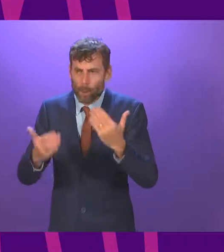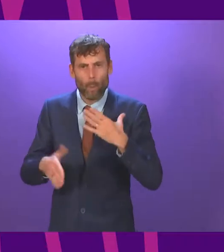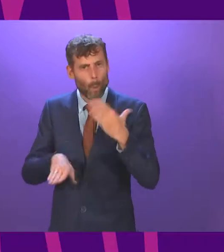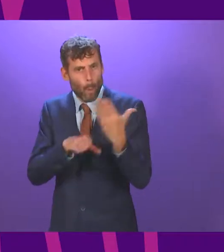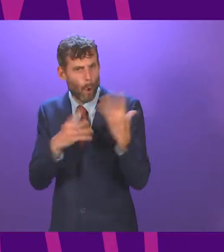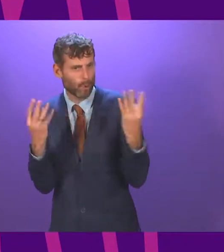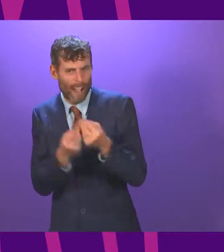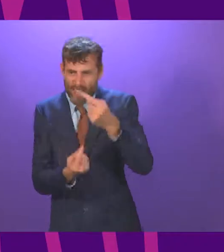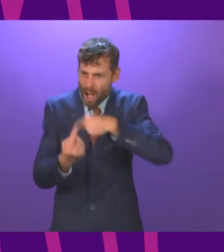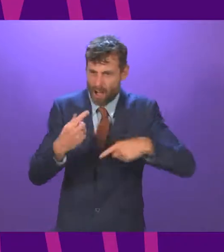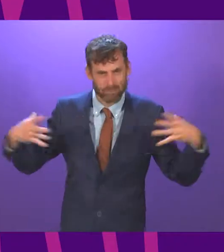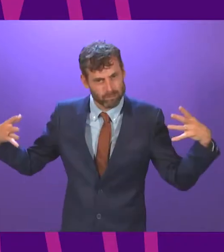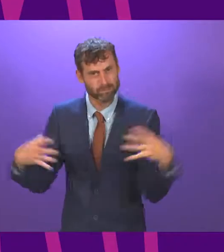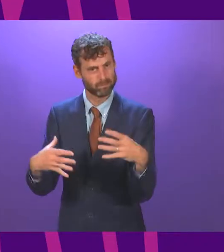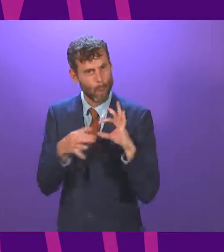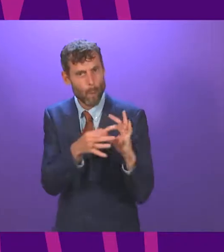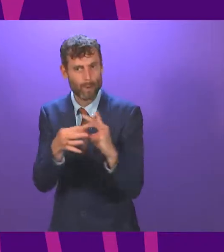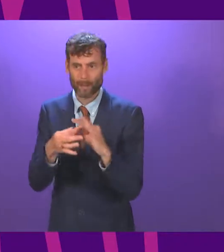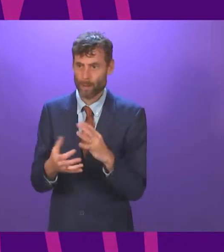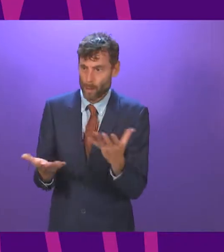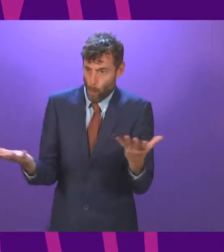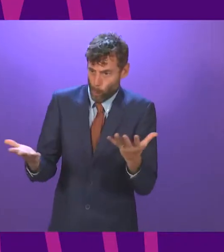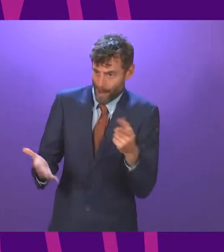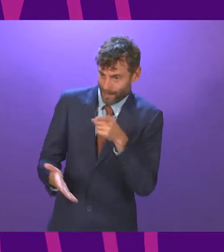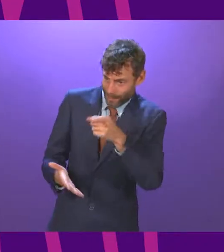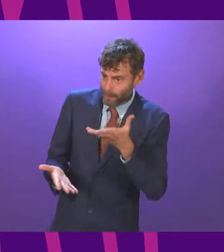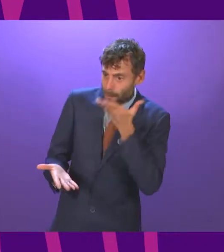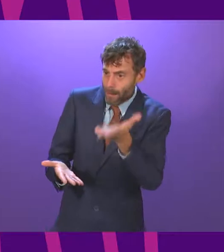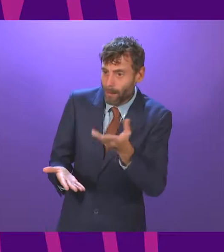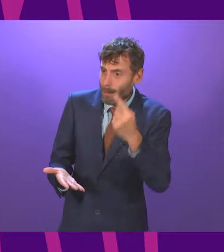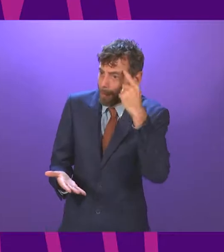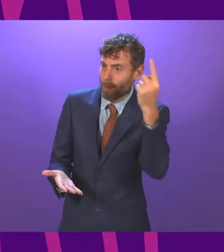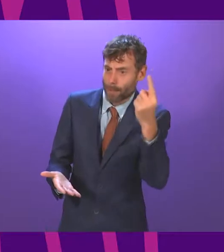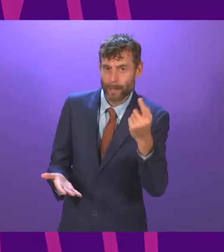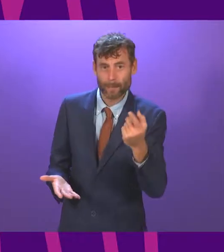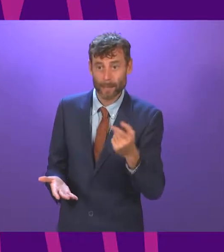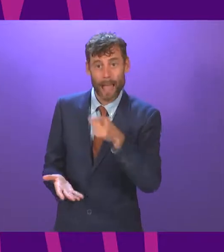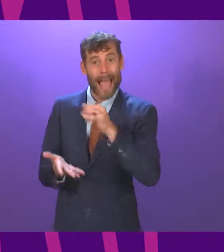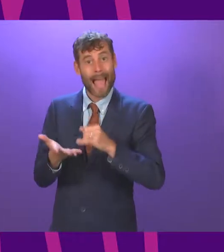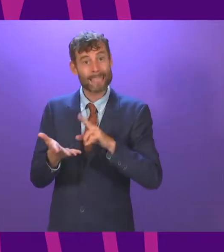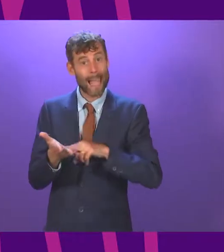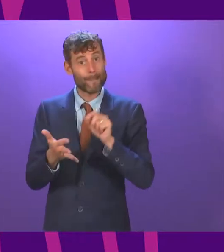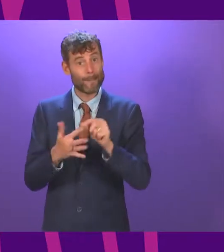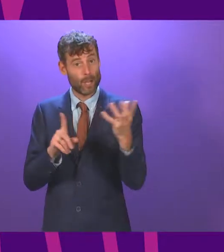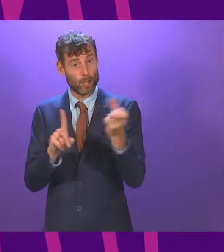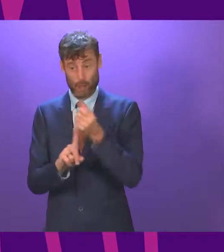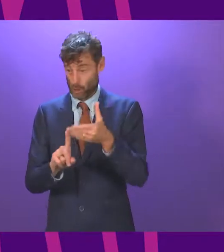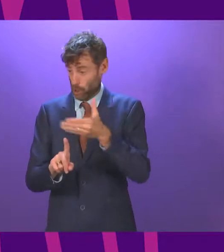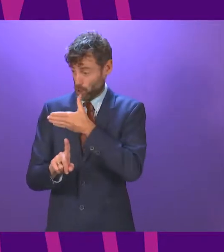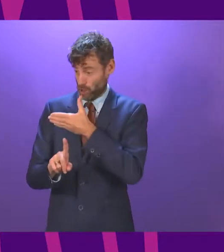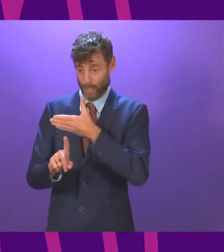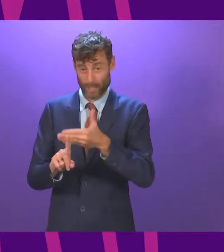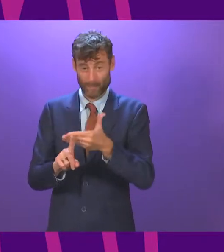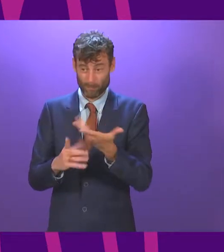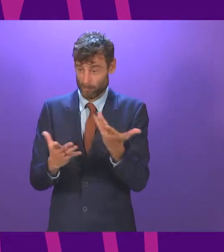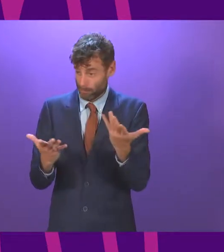this chamber? Like so many of the SNP's promises, the answer is nothing. Because rather than building a broad